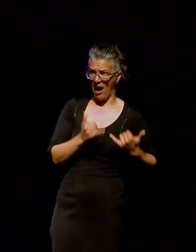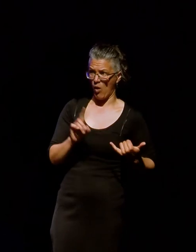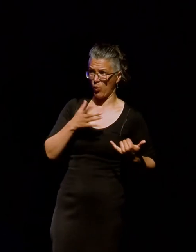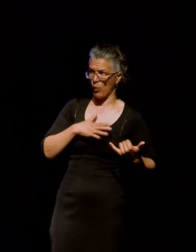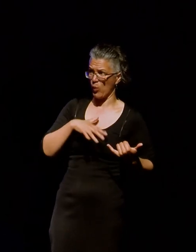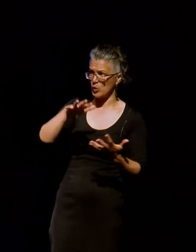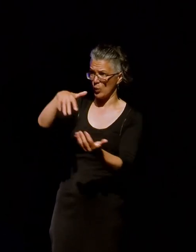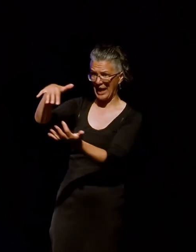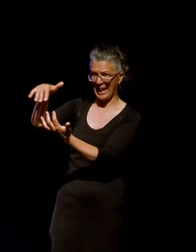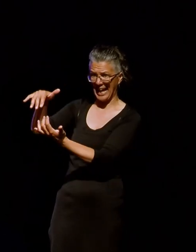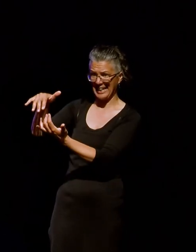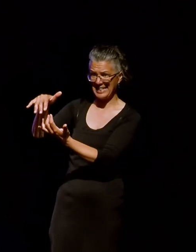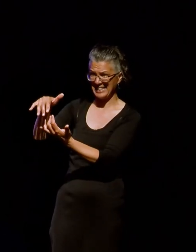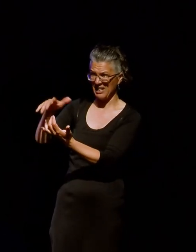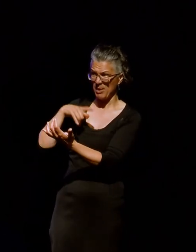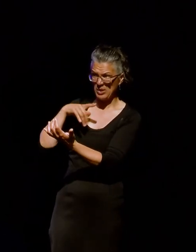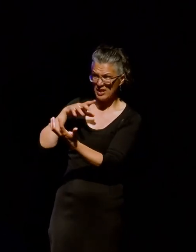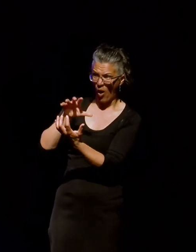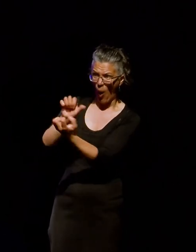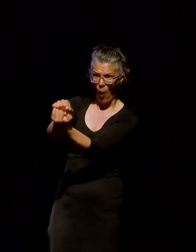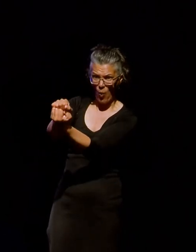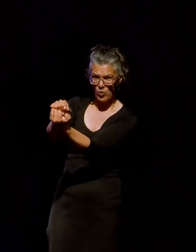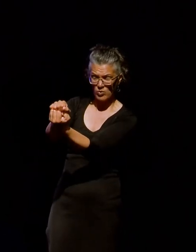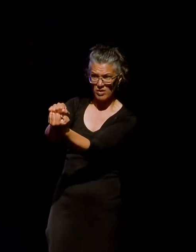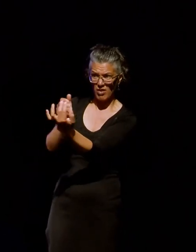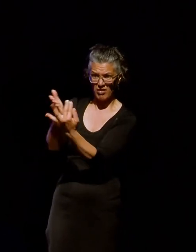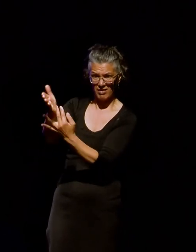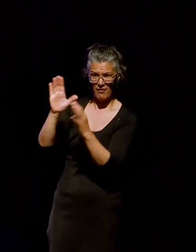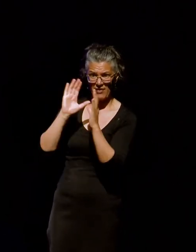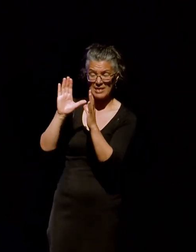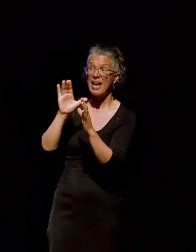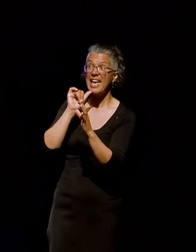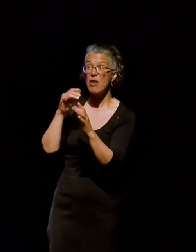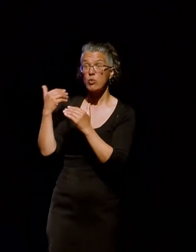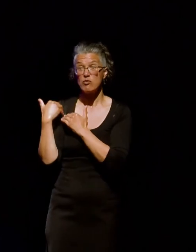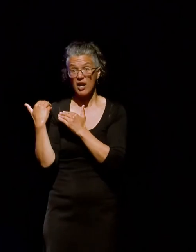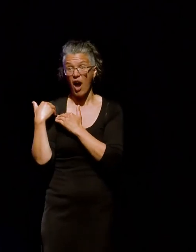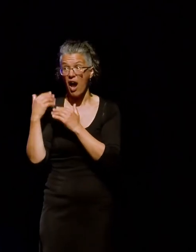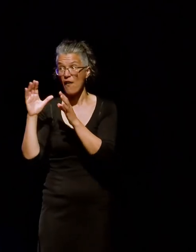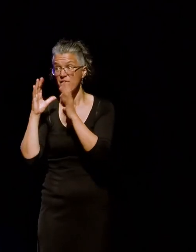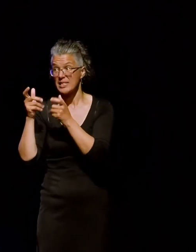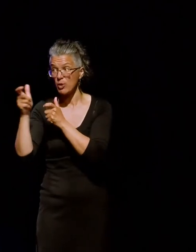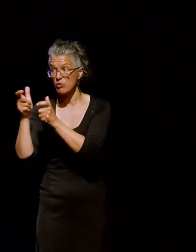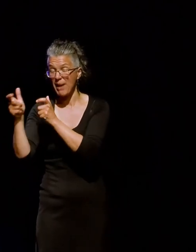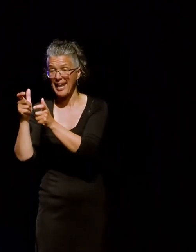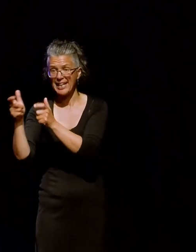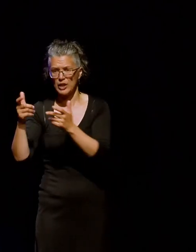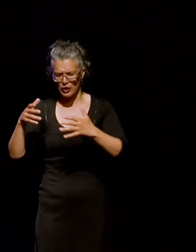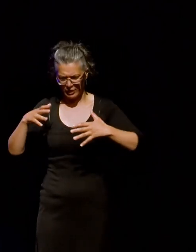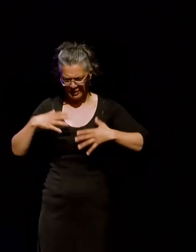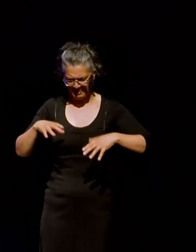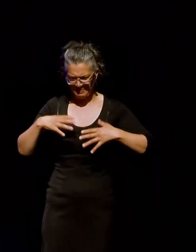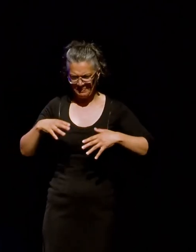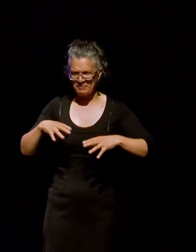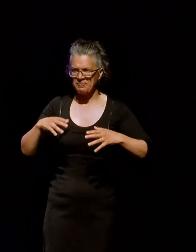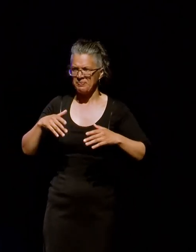is owned on Facebook. The material is, if we rely on Facebook to manage it, we don't have any kind of, we don't know how